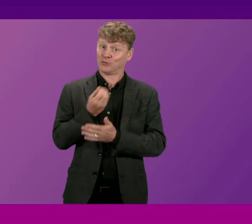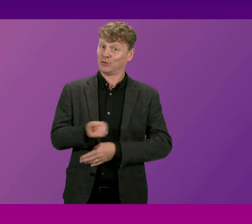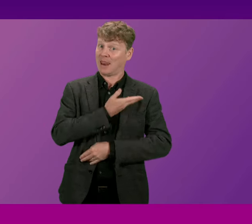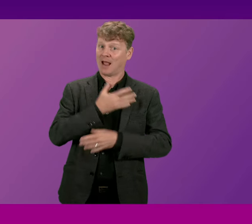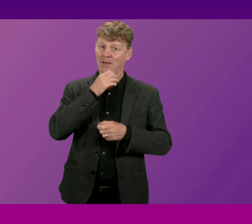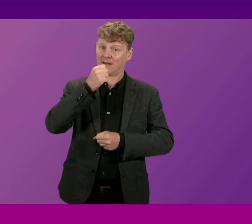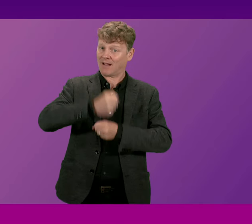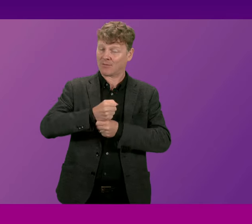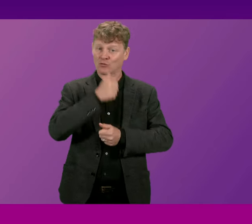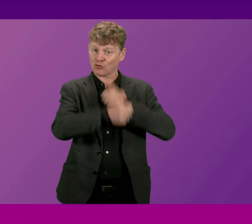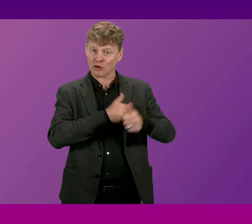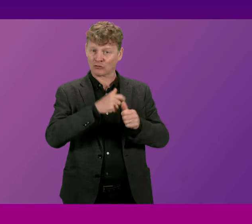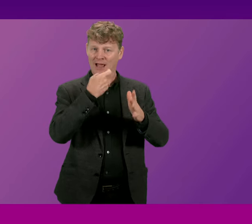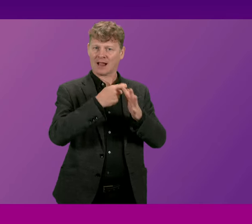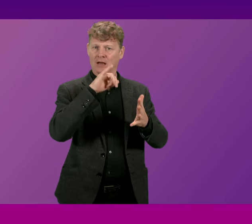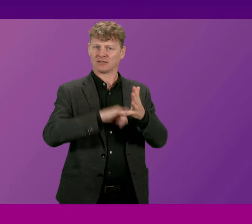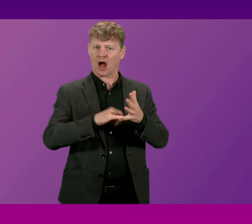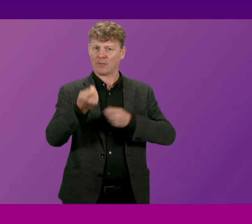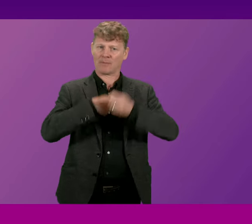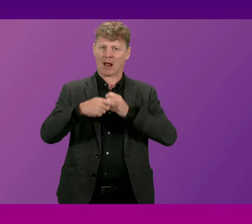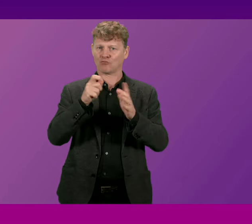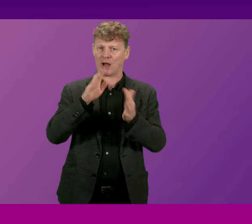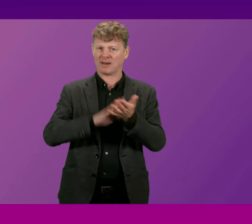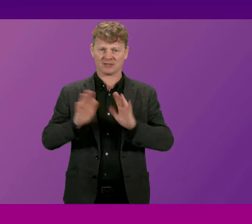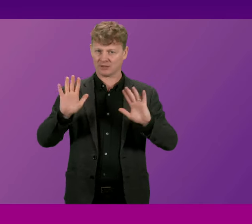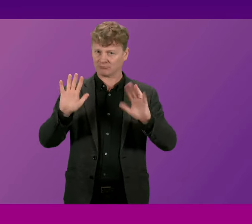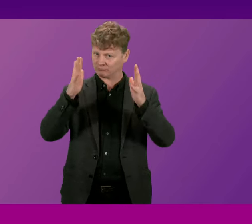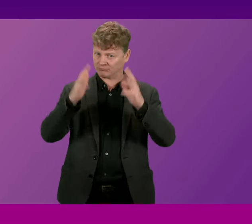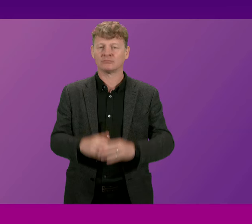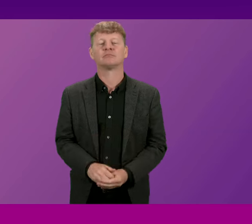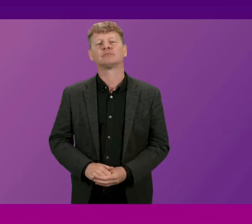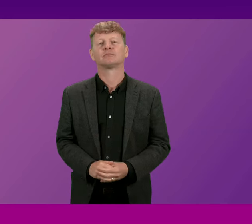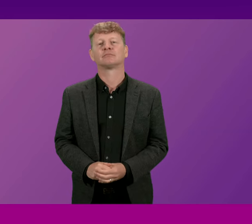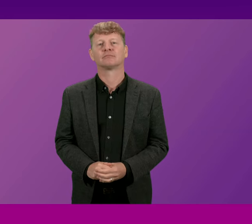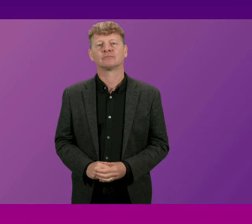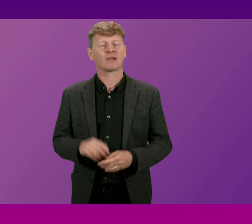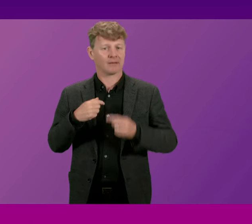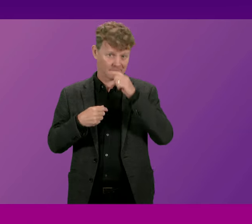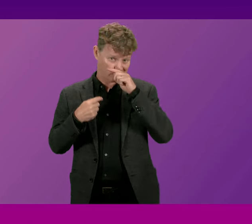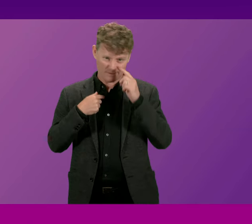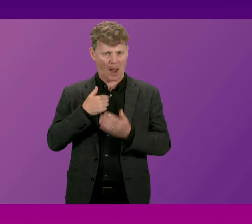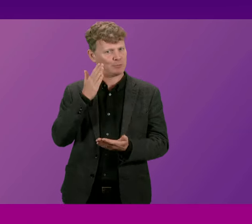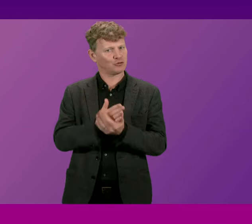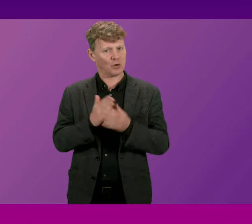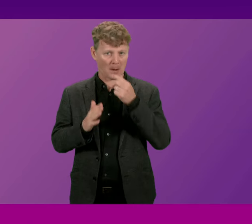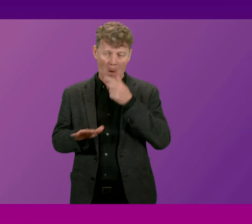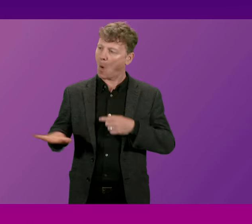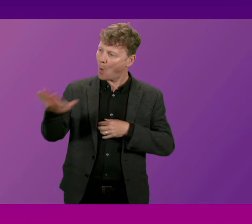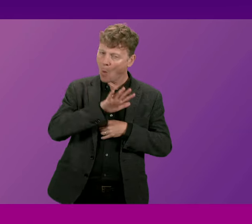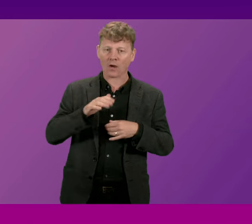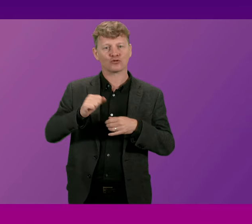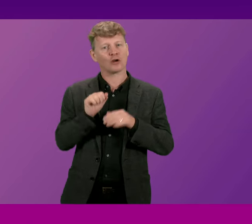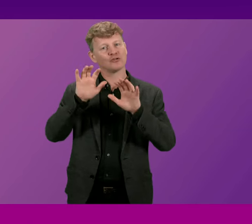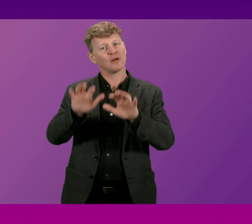congratulate Keir Starmer on becoming Prime Minister. I'm sure the whole chamber will want to congratulate